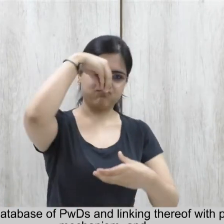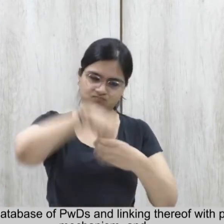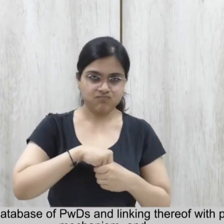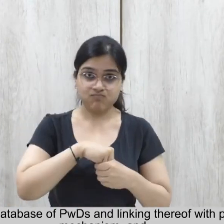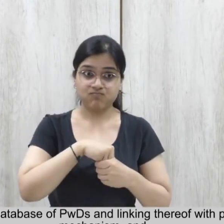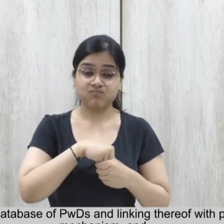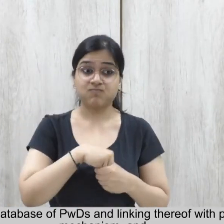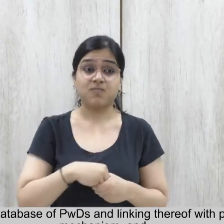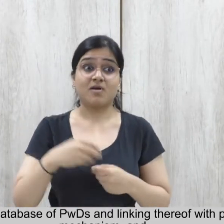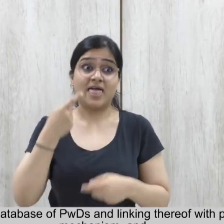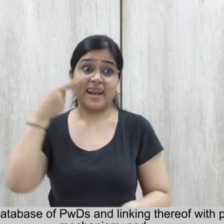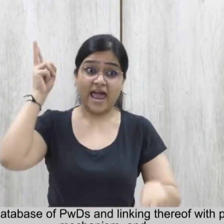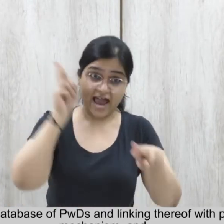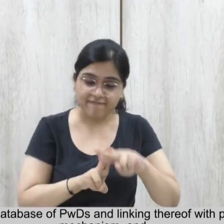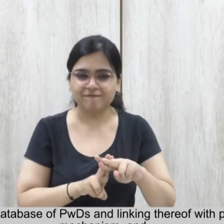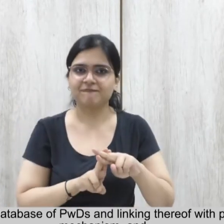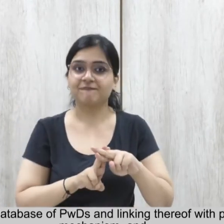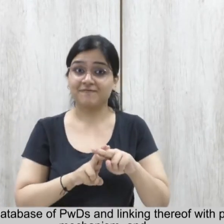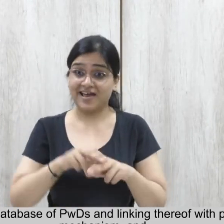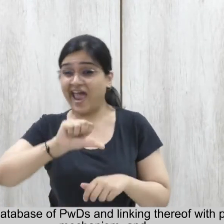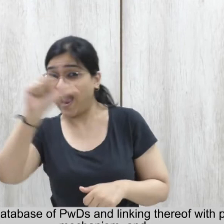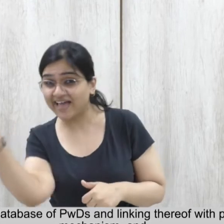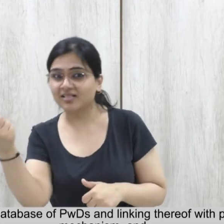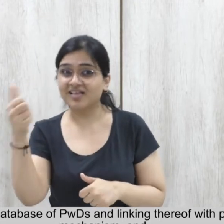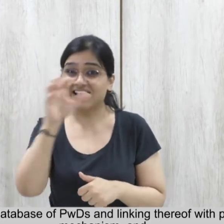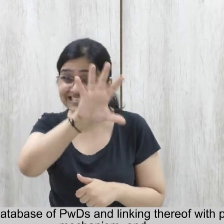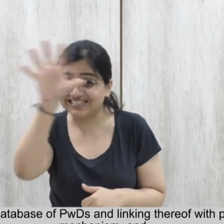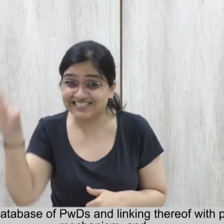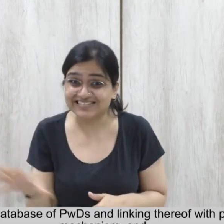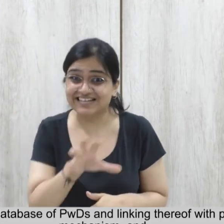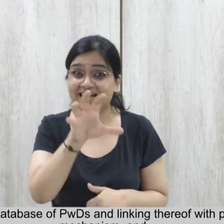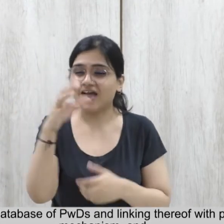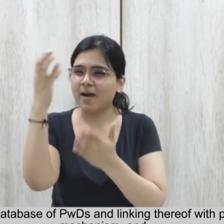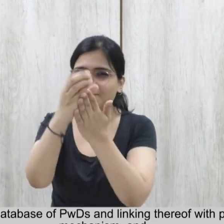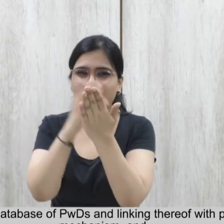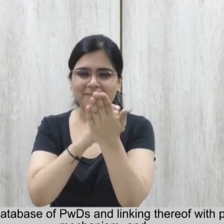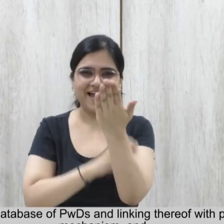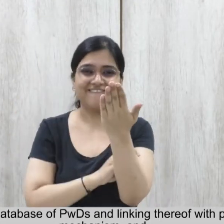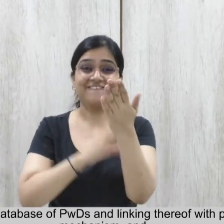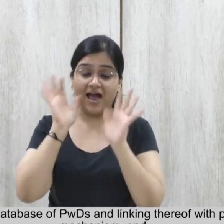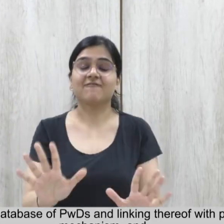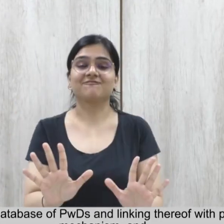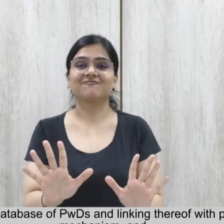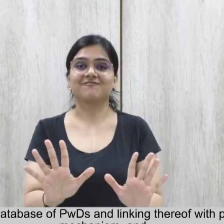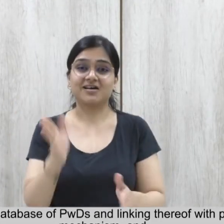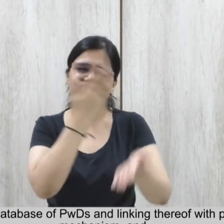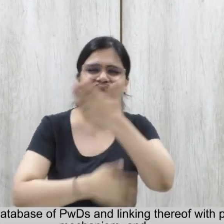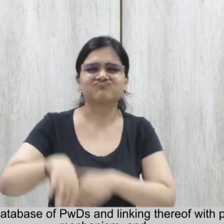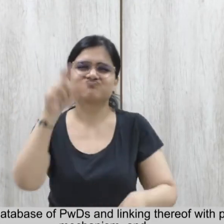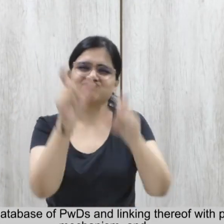Tenth a national database PWD's